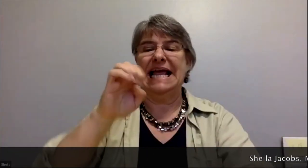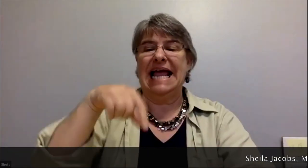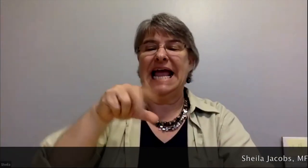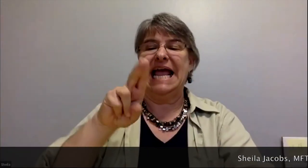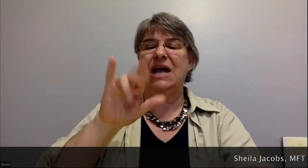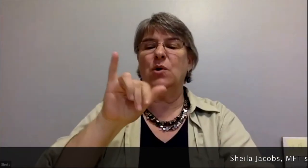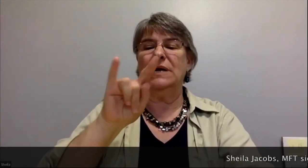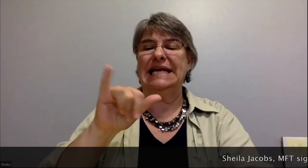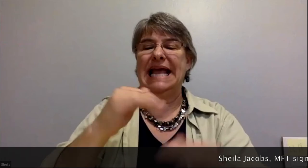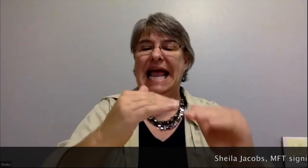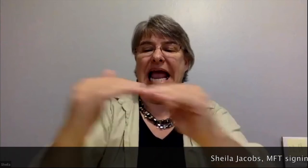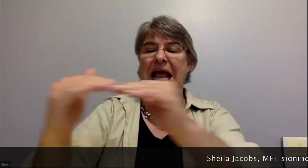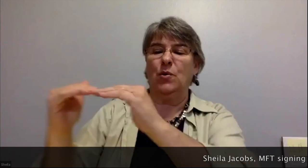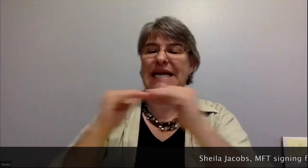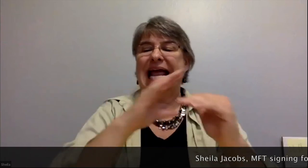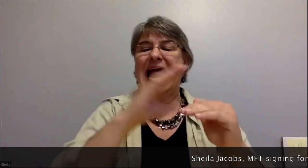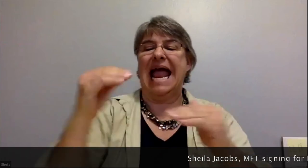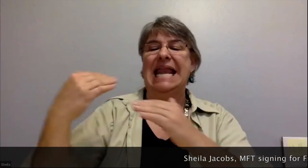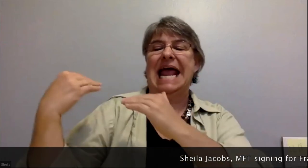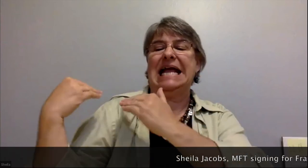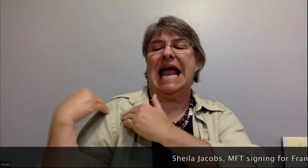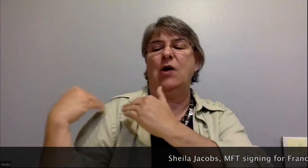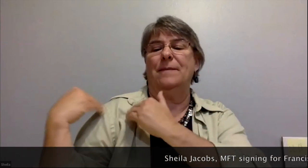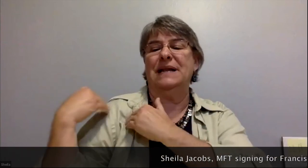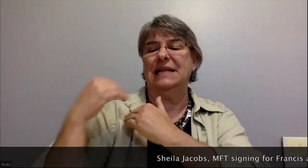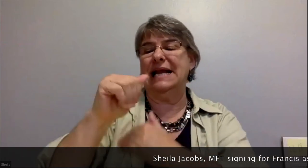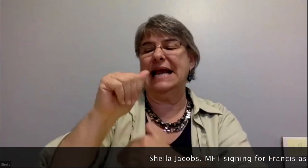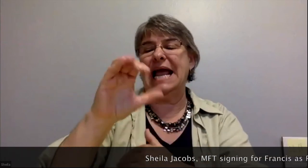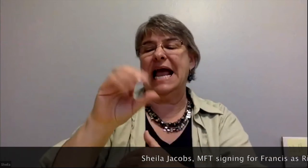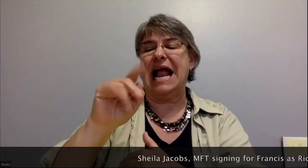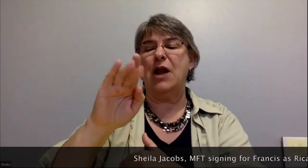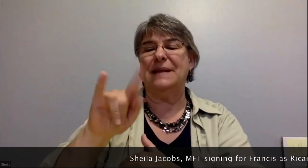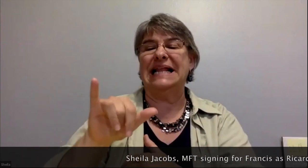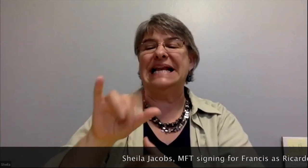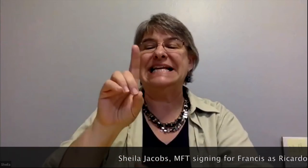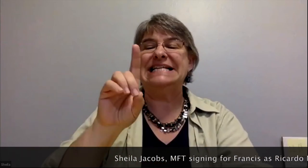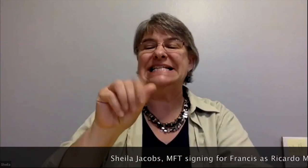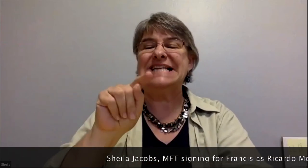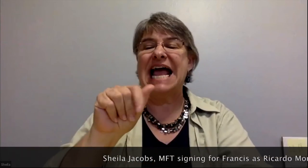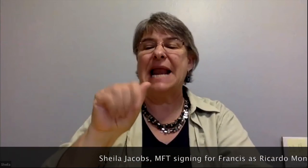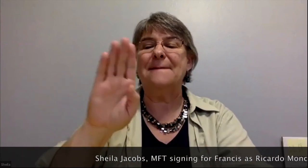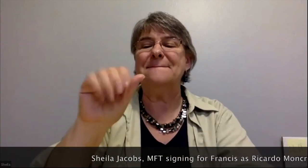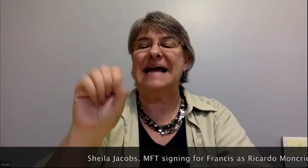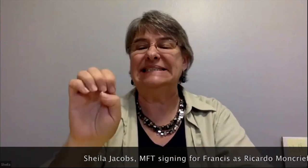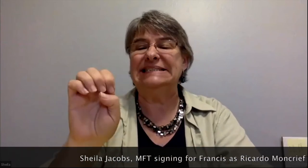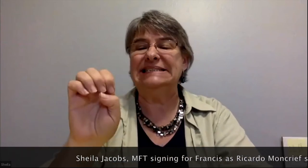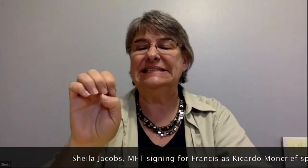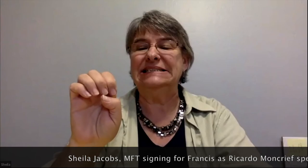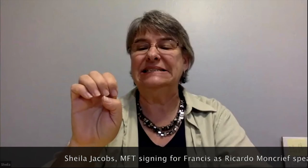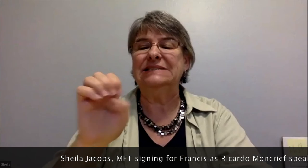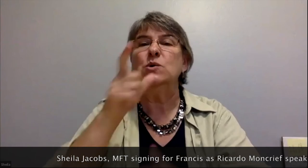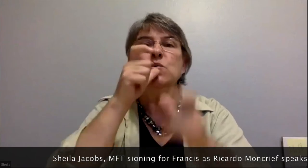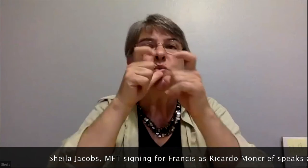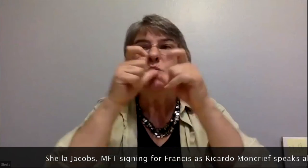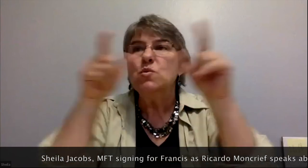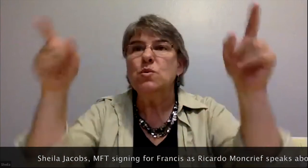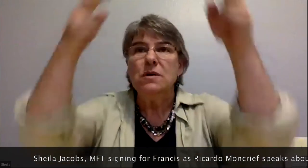database you know that lists everybody within the community what they're doing the contacts their websites their